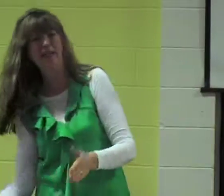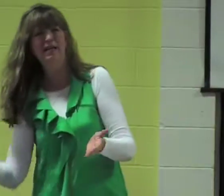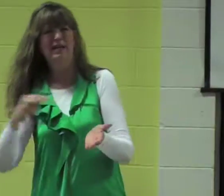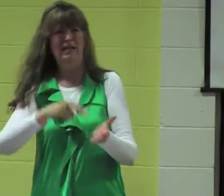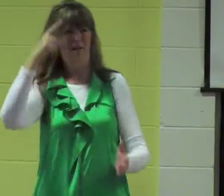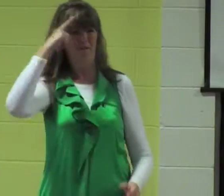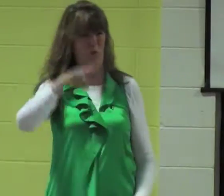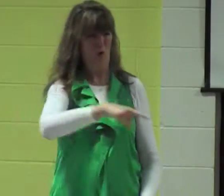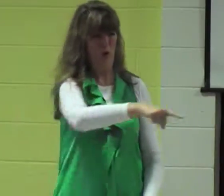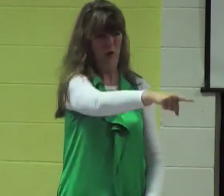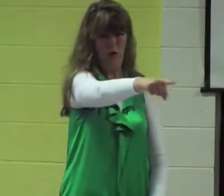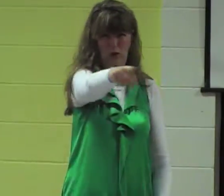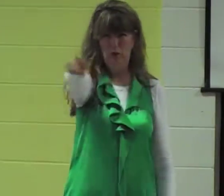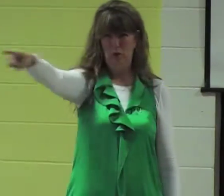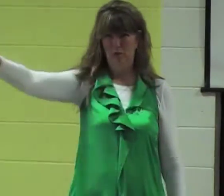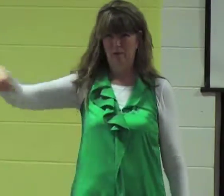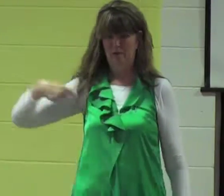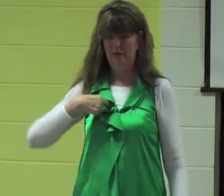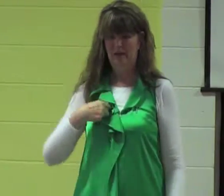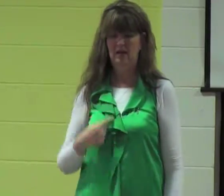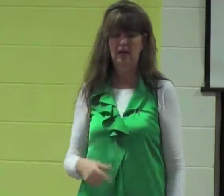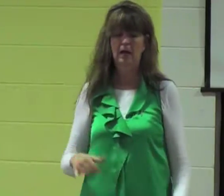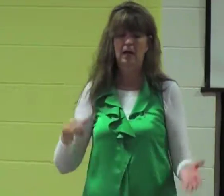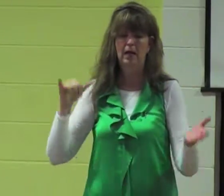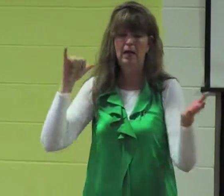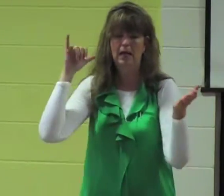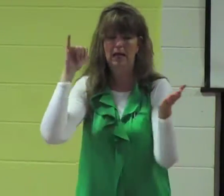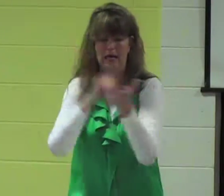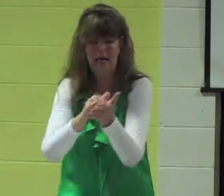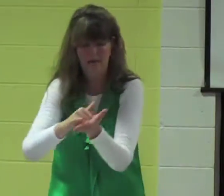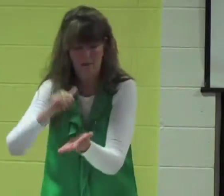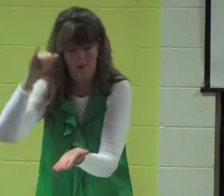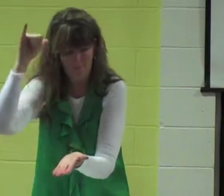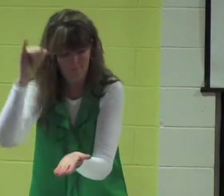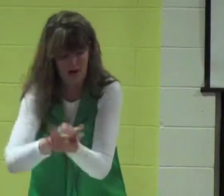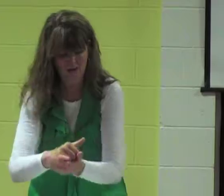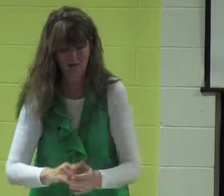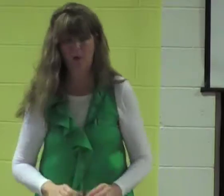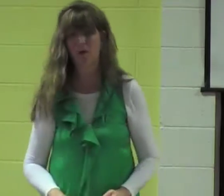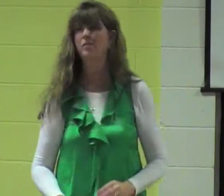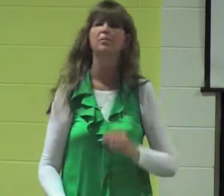that a man would die on a cross for you and I that's possible.